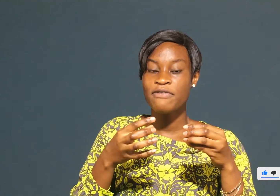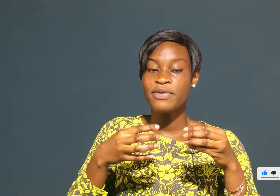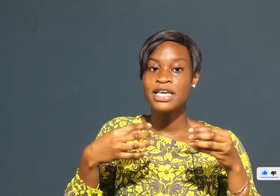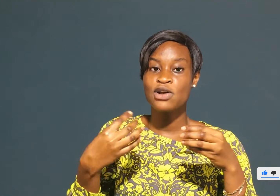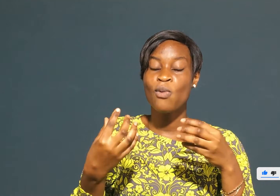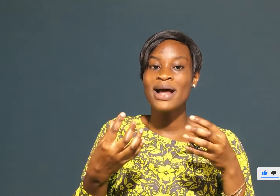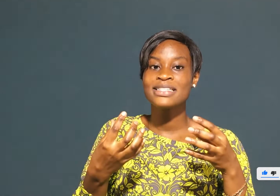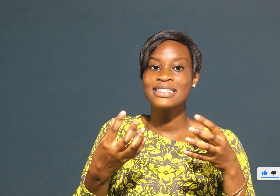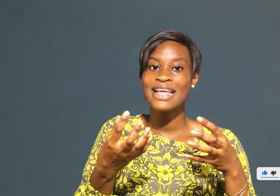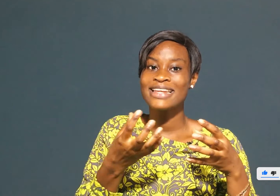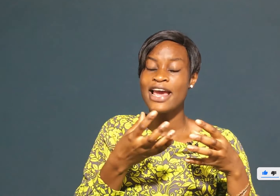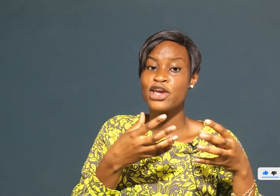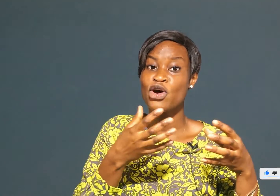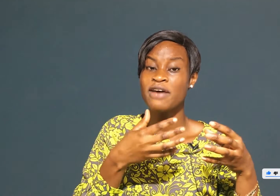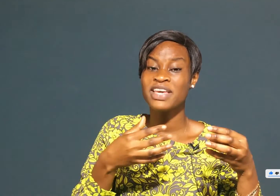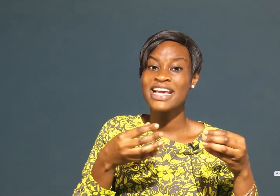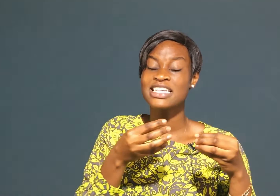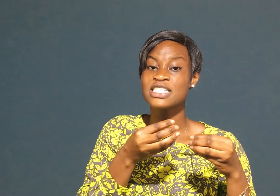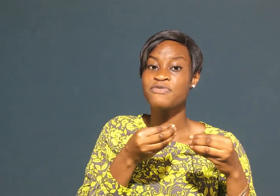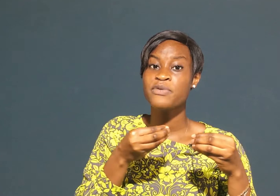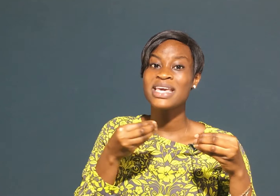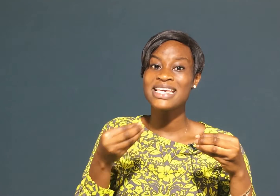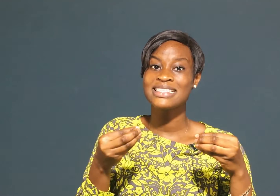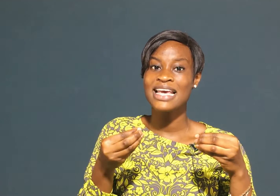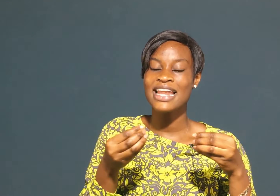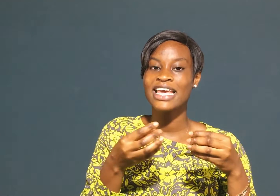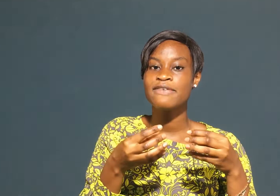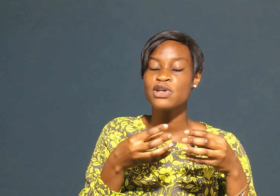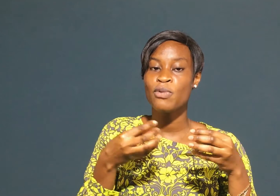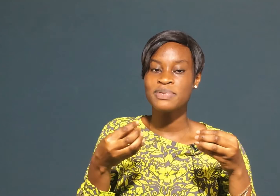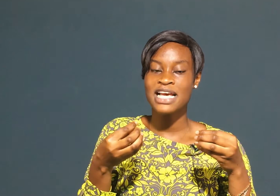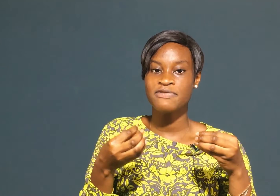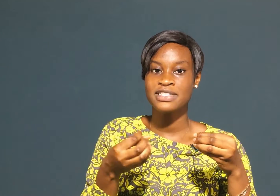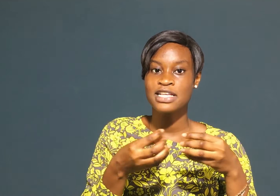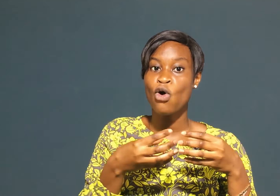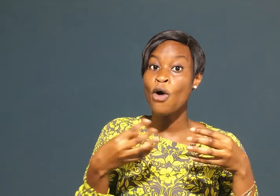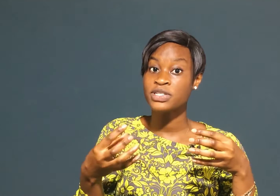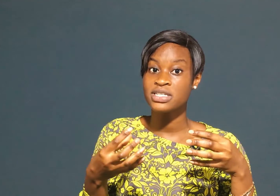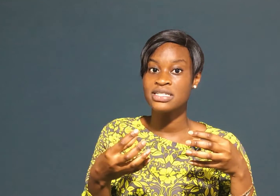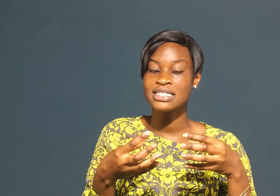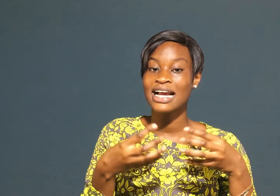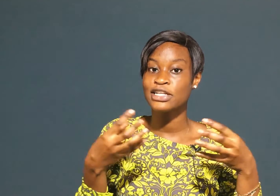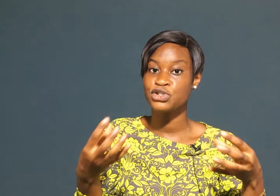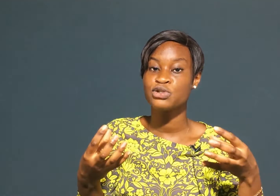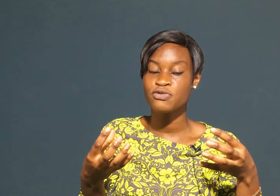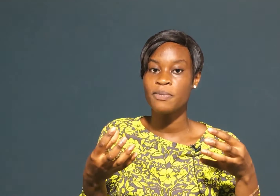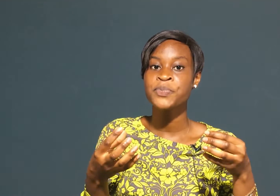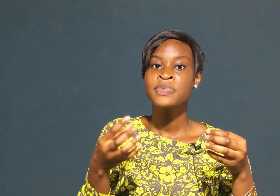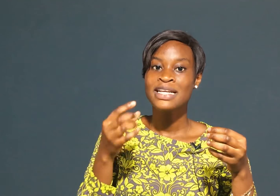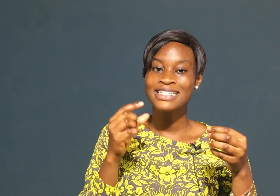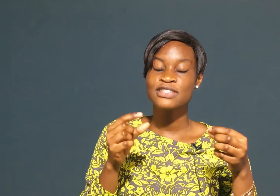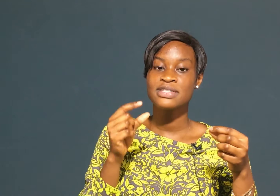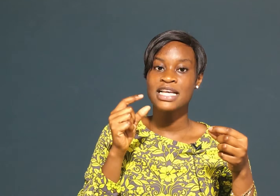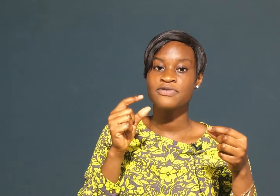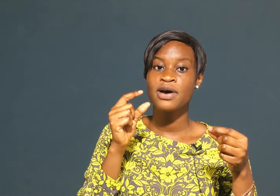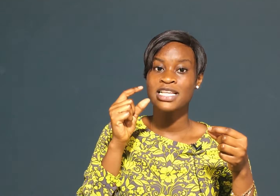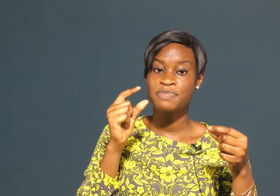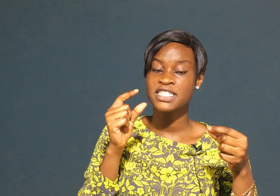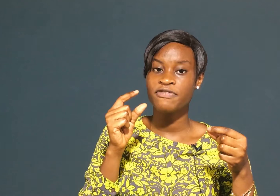very easy or once the your navigation is very easy and it gives your website visitors options they can choose from just to search for a specific